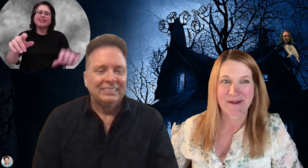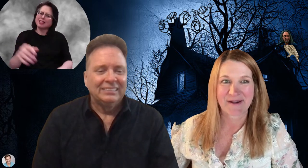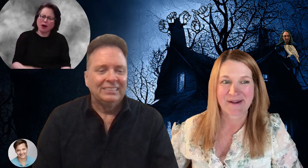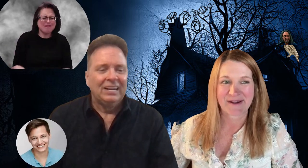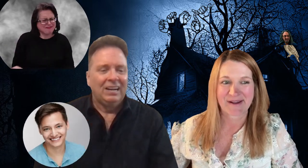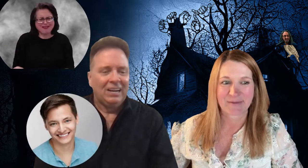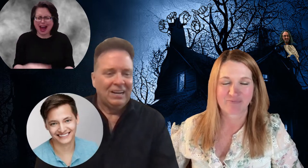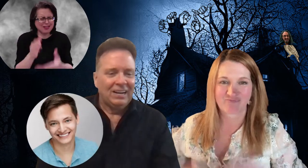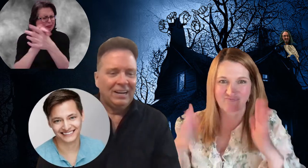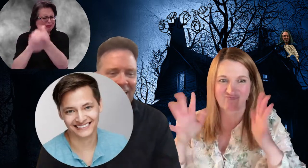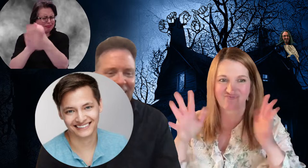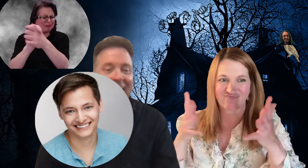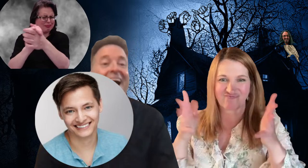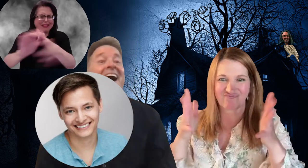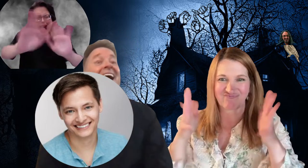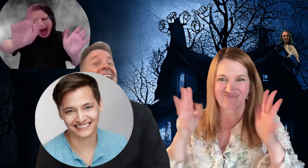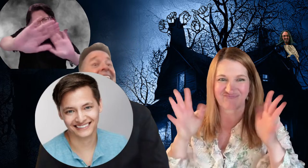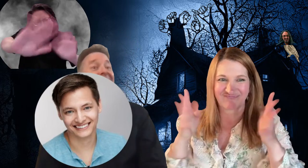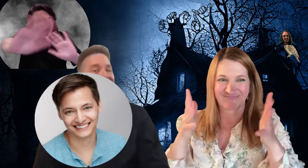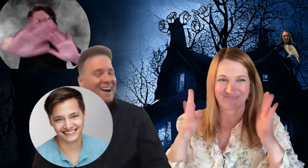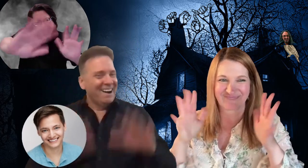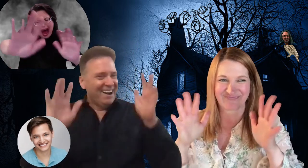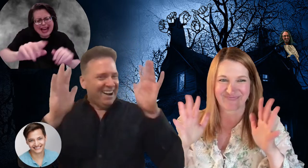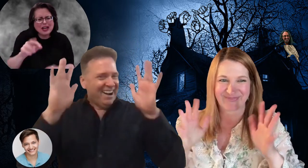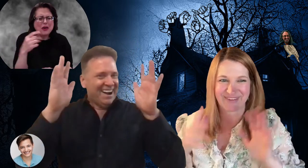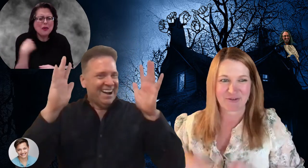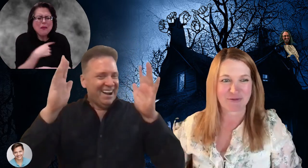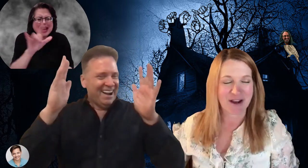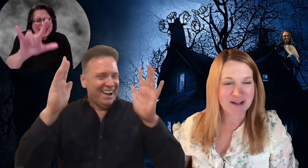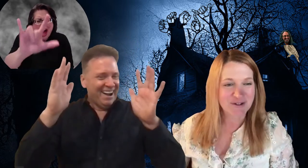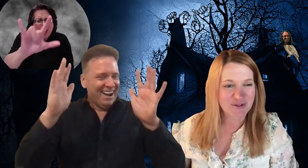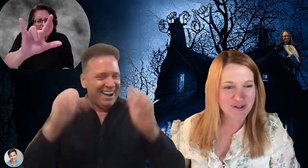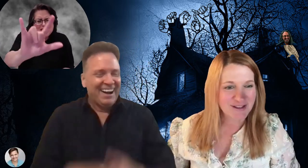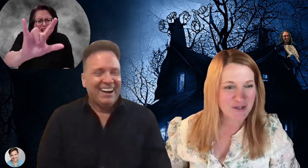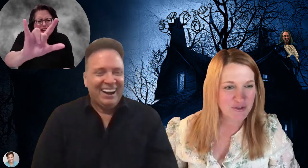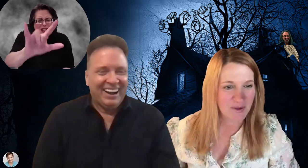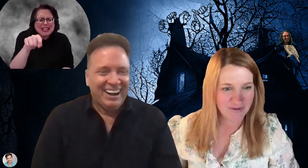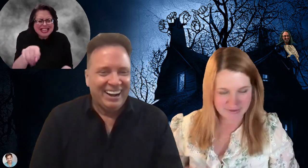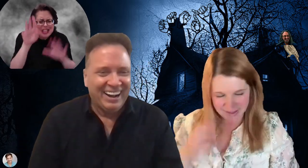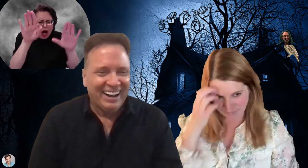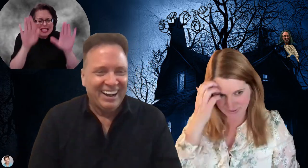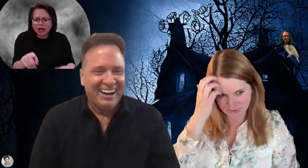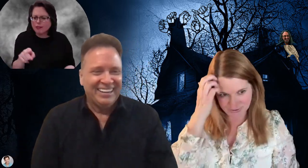a quick, yay, Ryan, we love you. Ryan, you look like you're 12 in that picture.